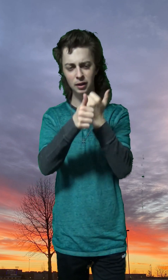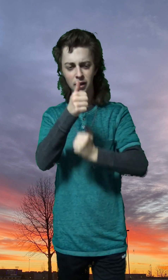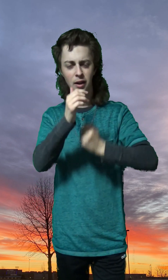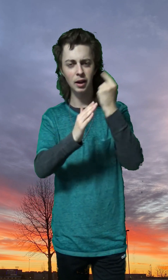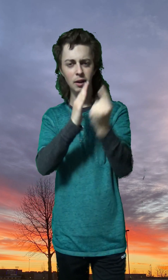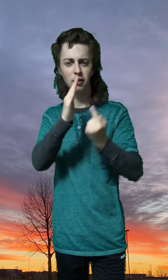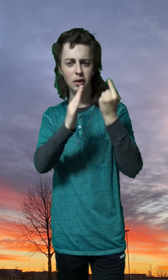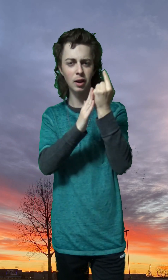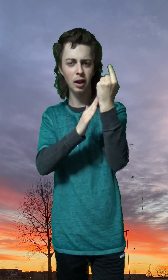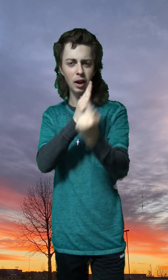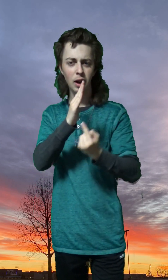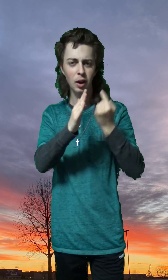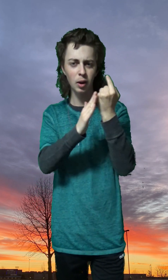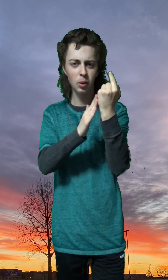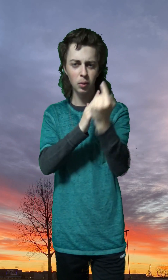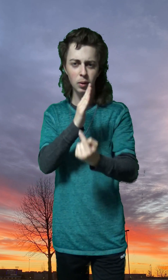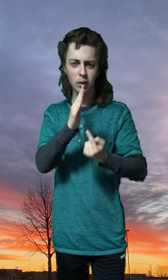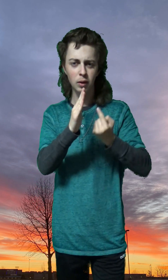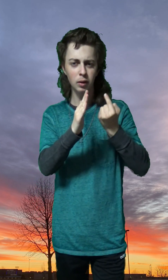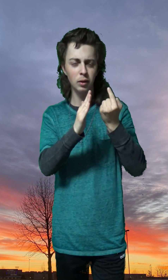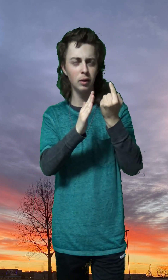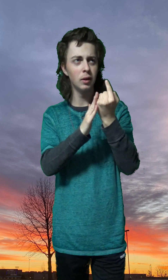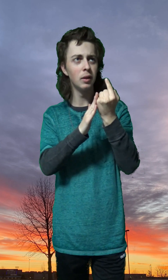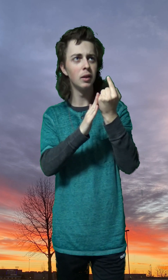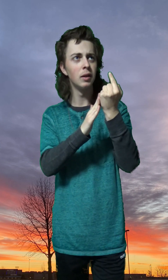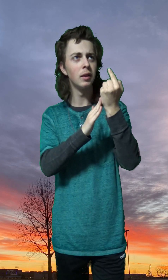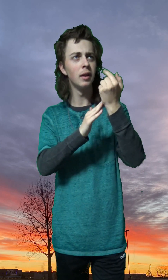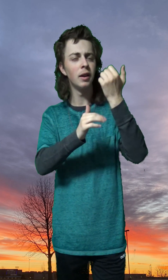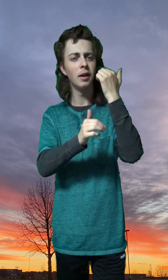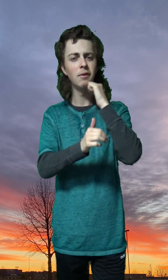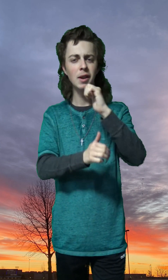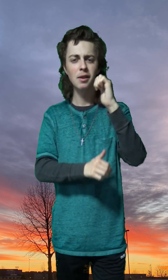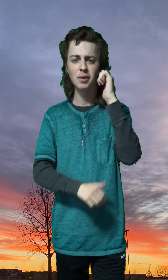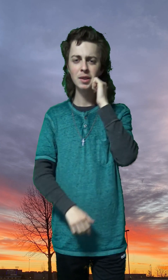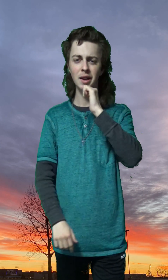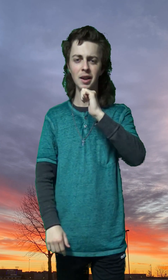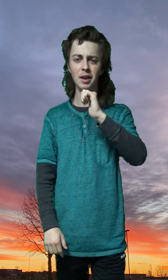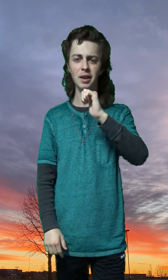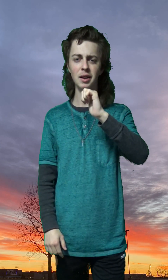Every hour Every Of every day